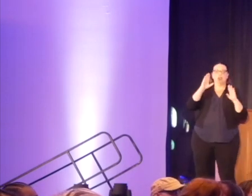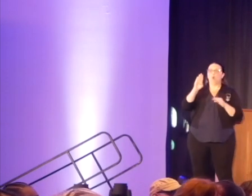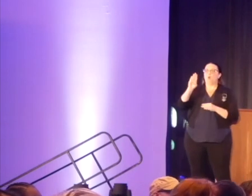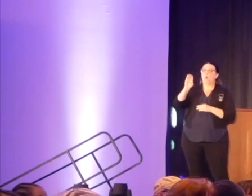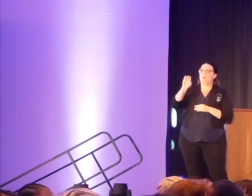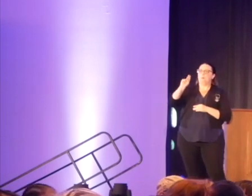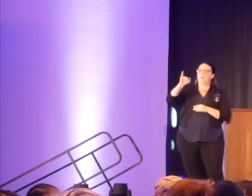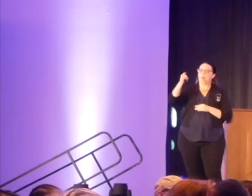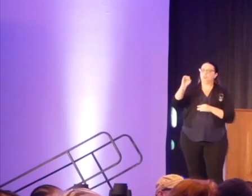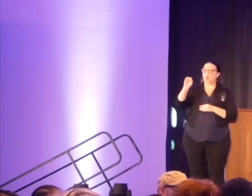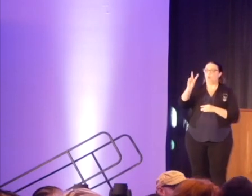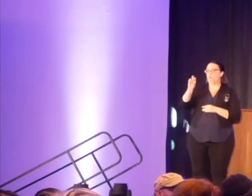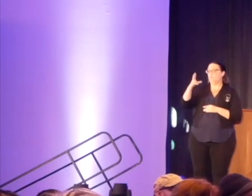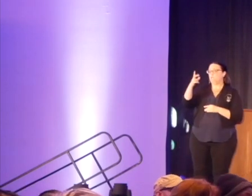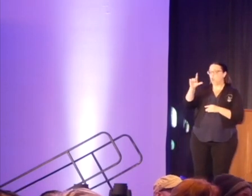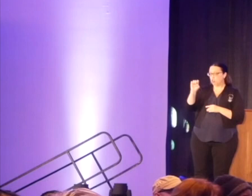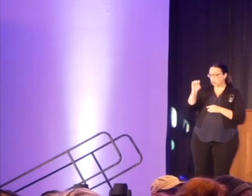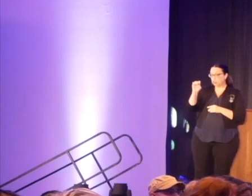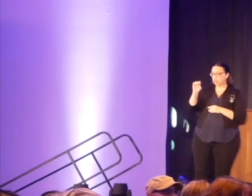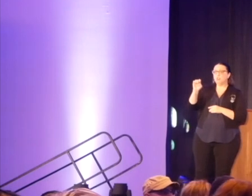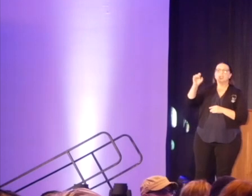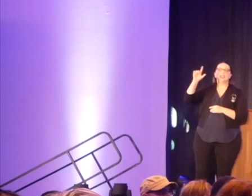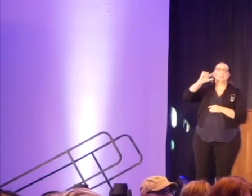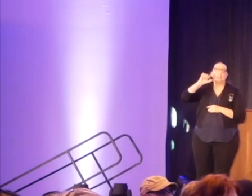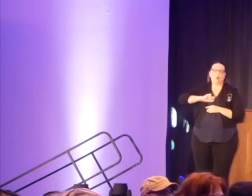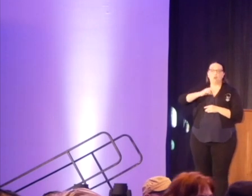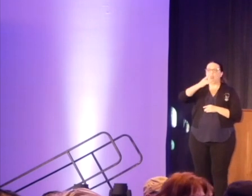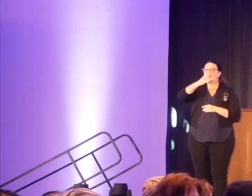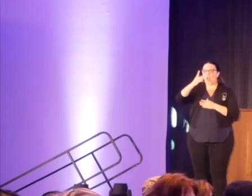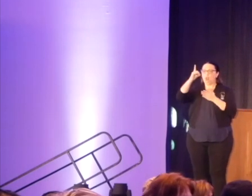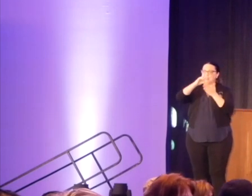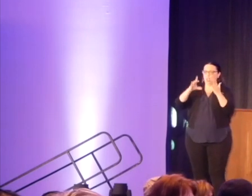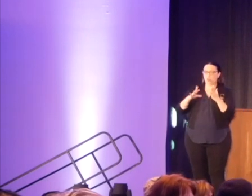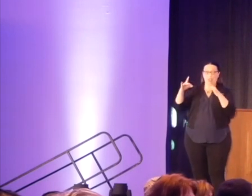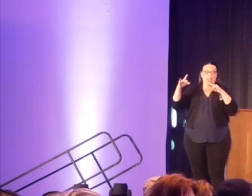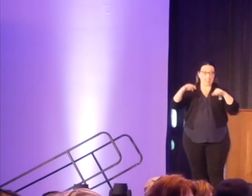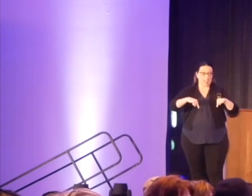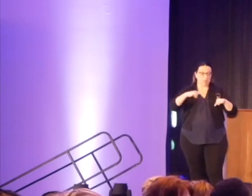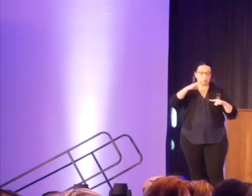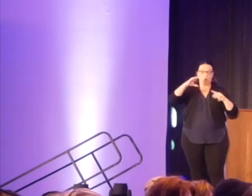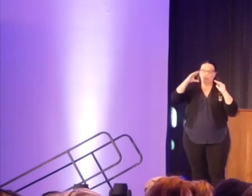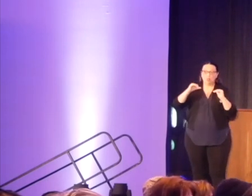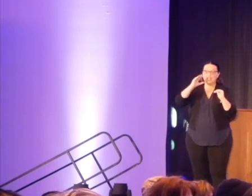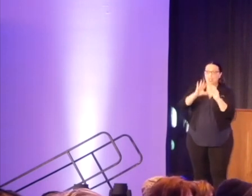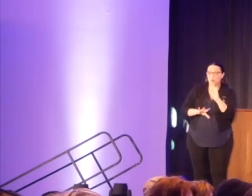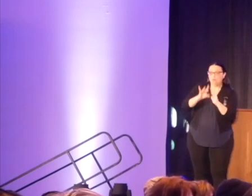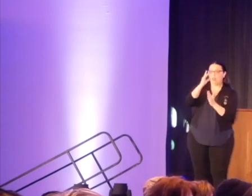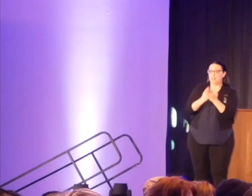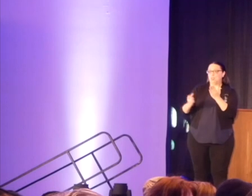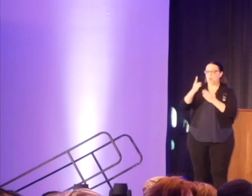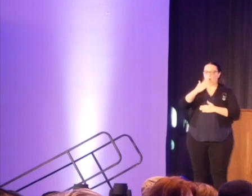Verge. I'm a sound and light designer. I came here at SETC in hopes that I find somebody who is my color